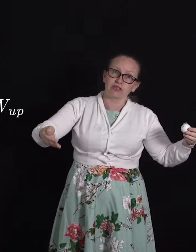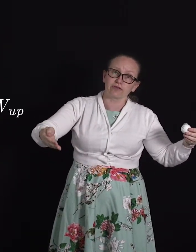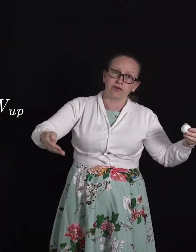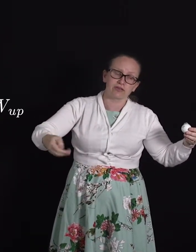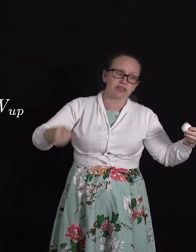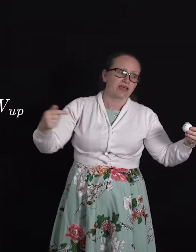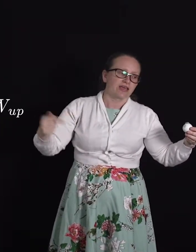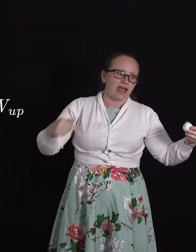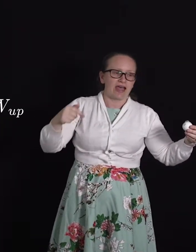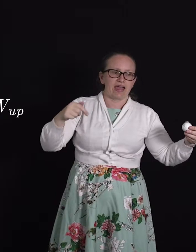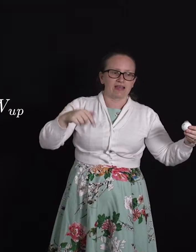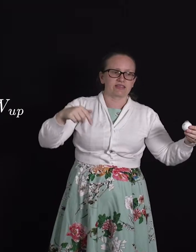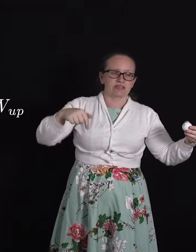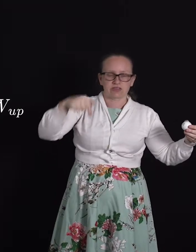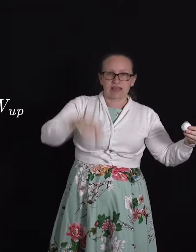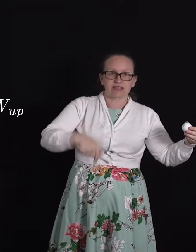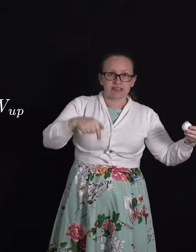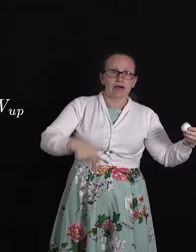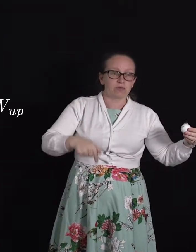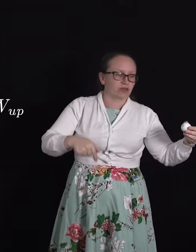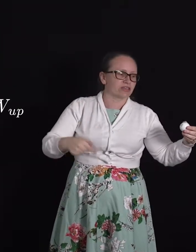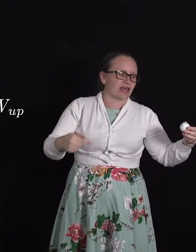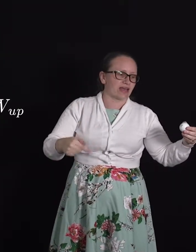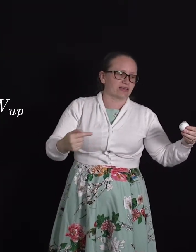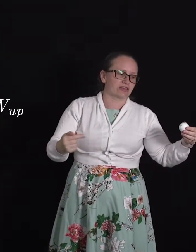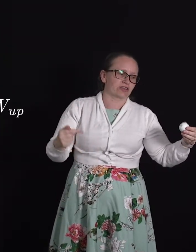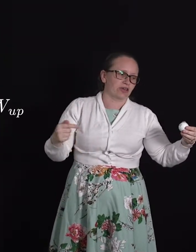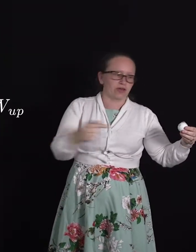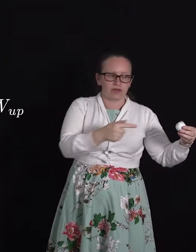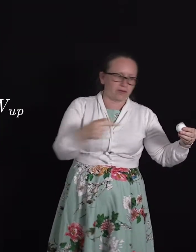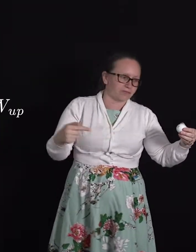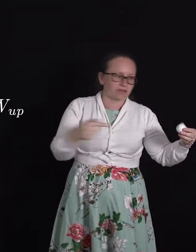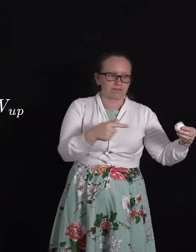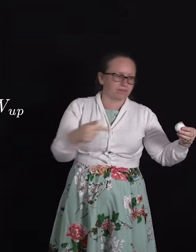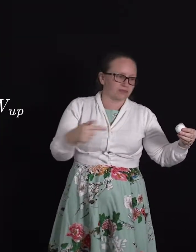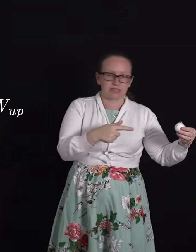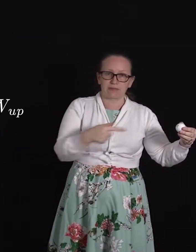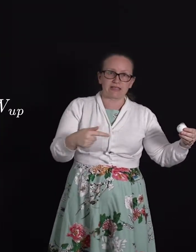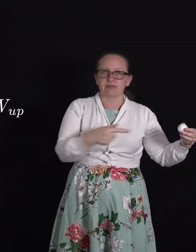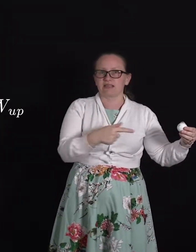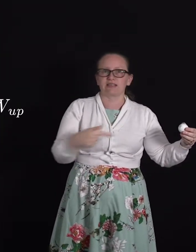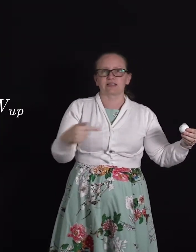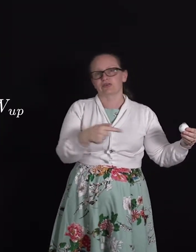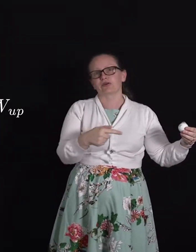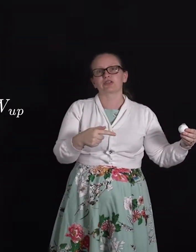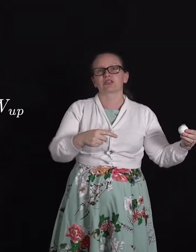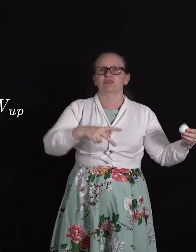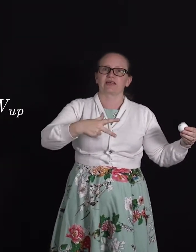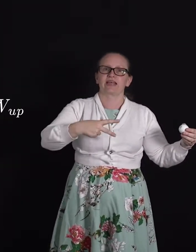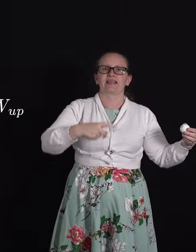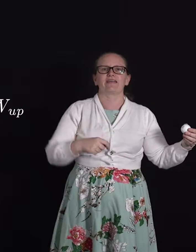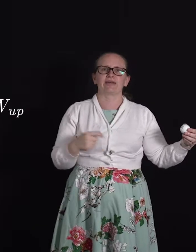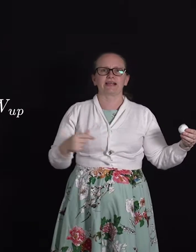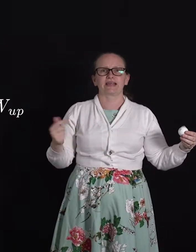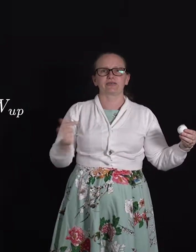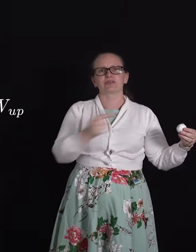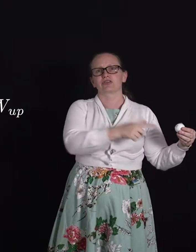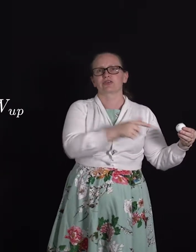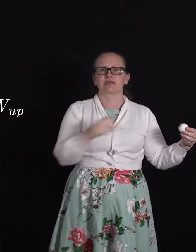force and that's downwards and the displacement is across so again at right angles so there